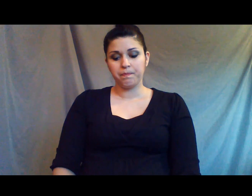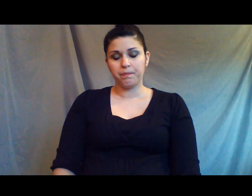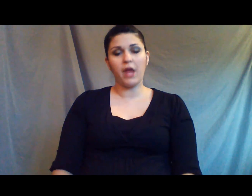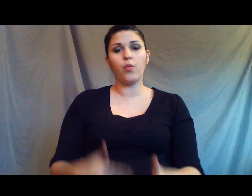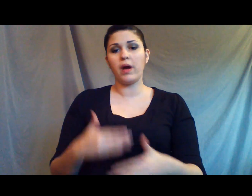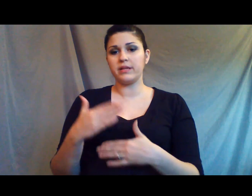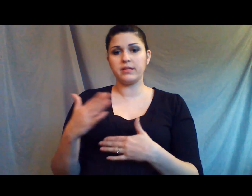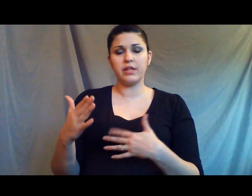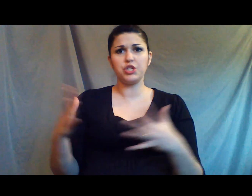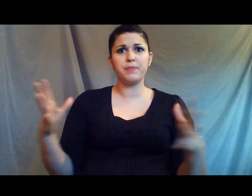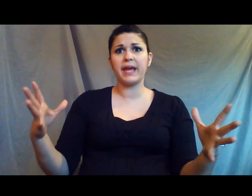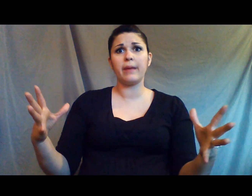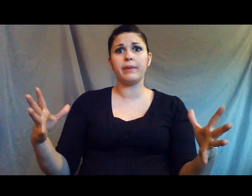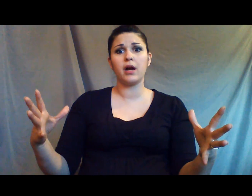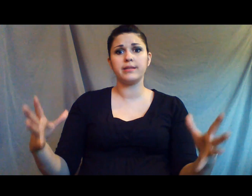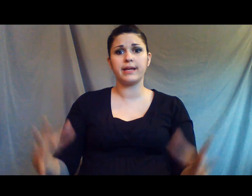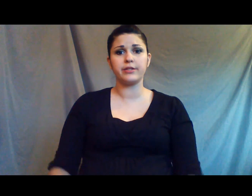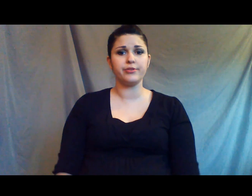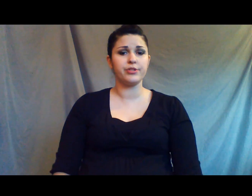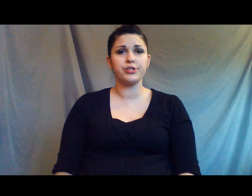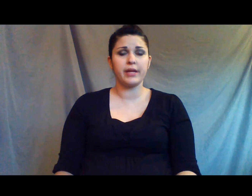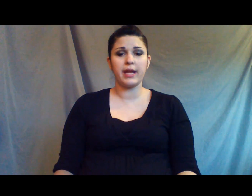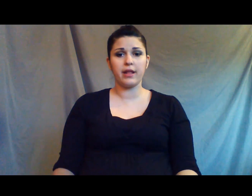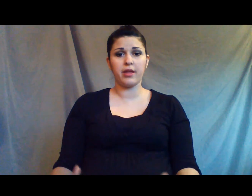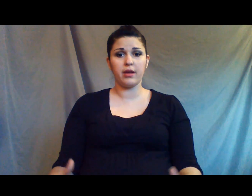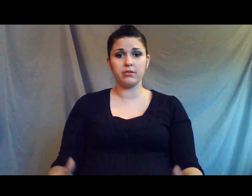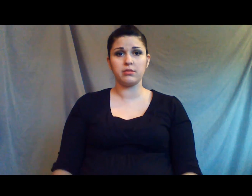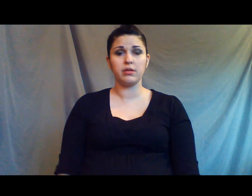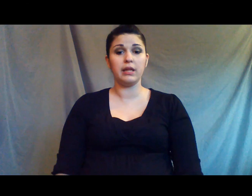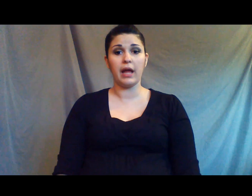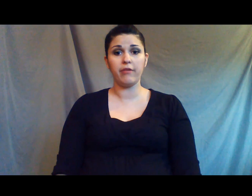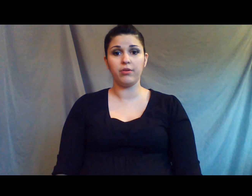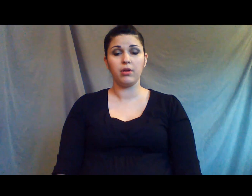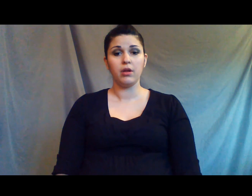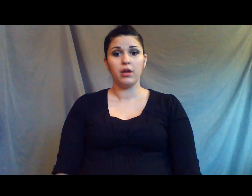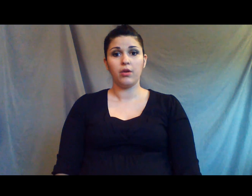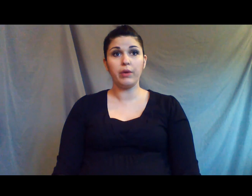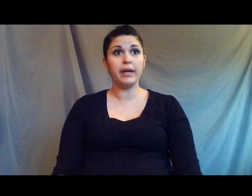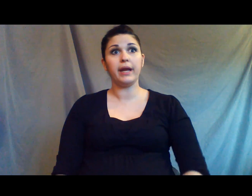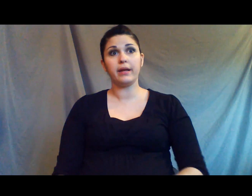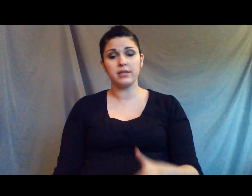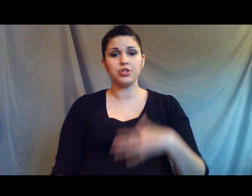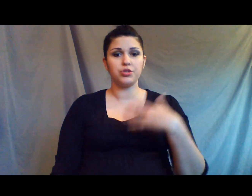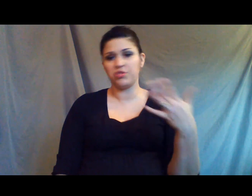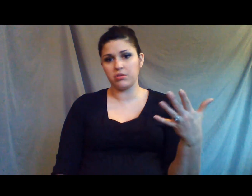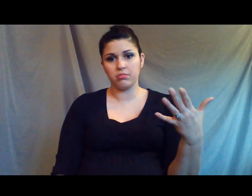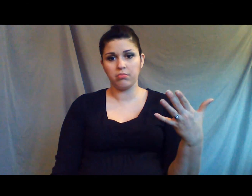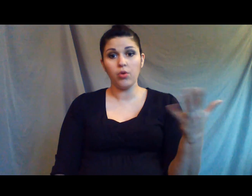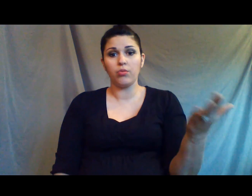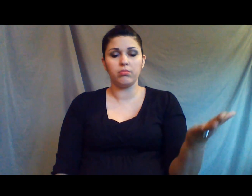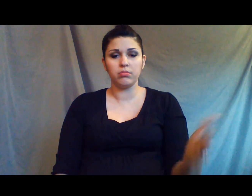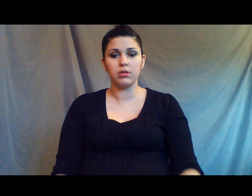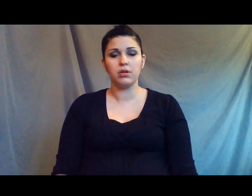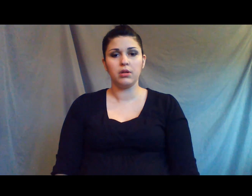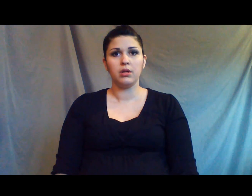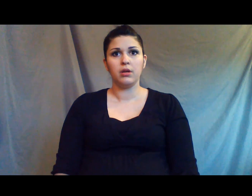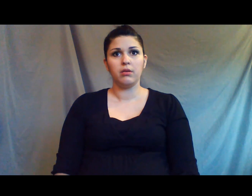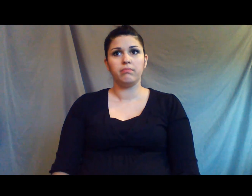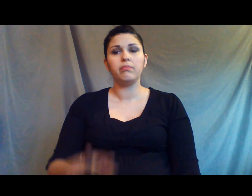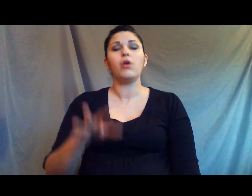Um, otherwise, they'll just pick it up in context clues. It's just like anything else in life. Reading and such. just, oh. Oh,